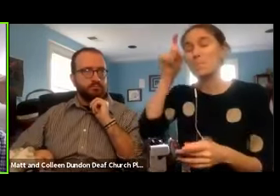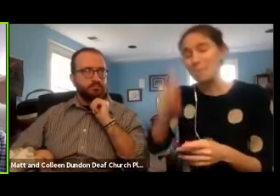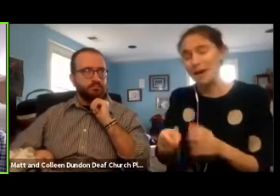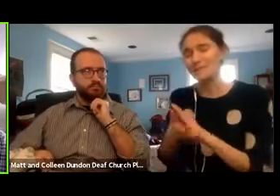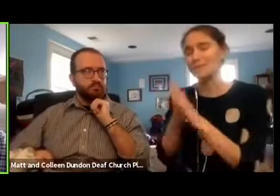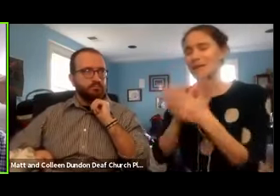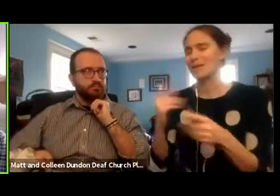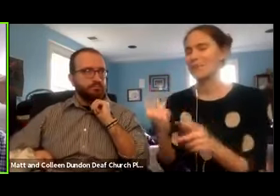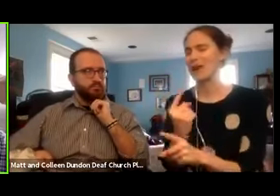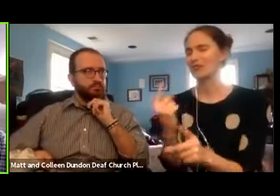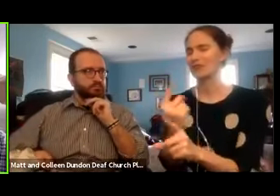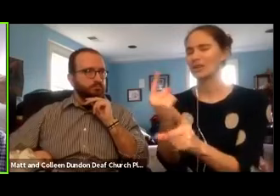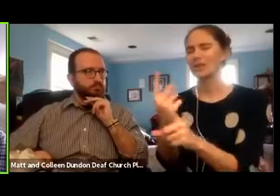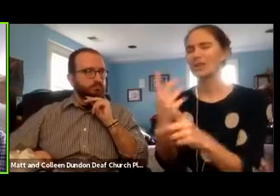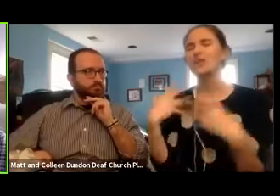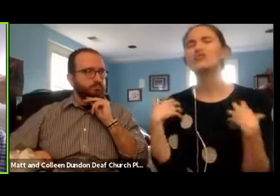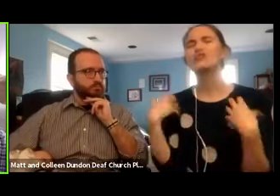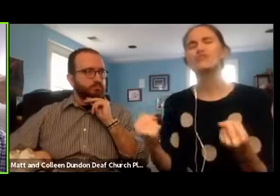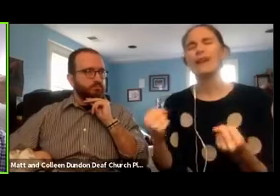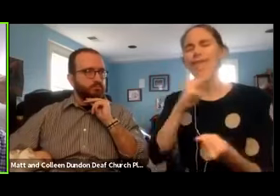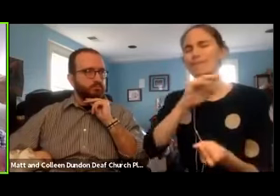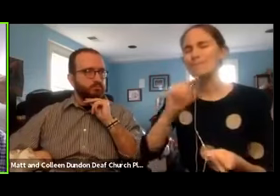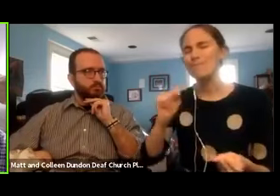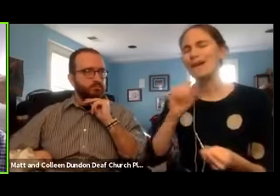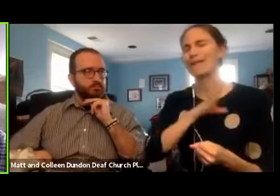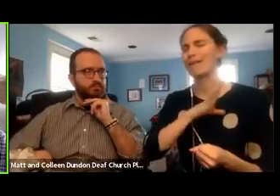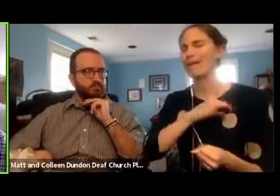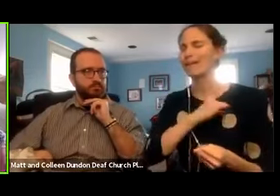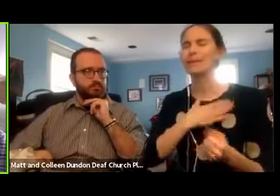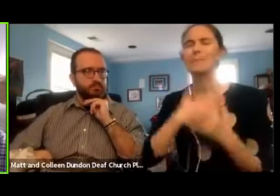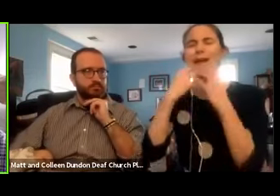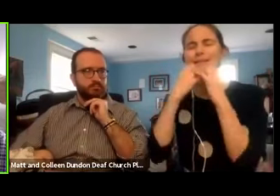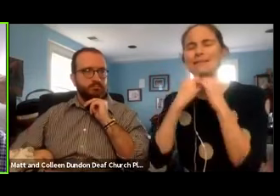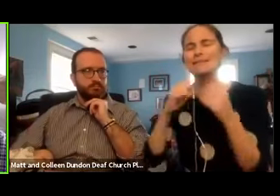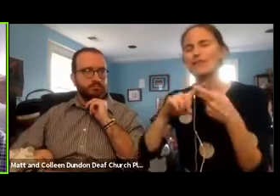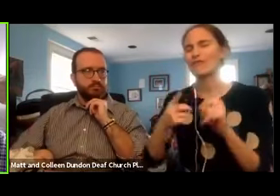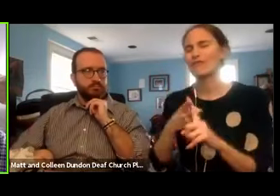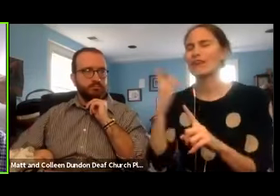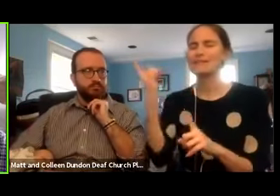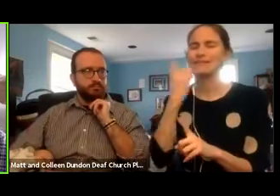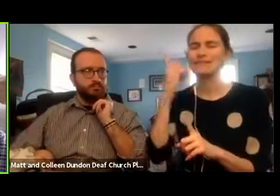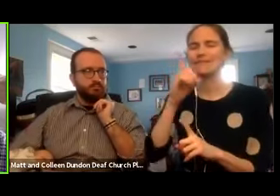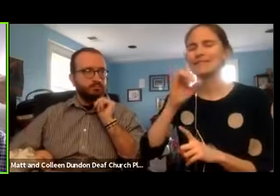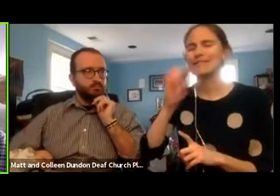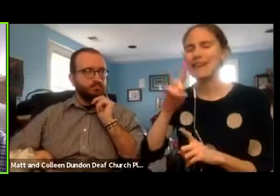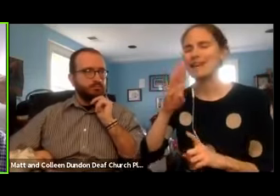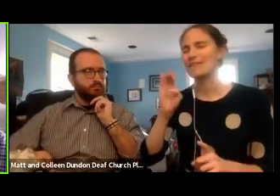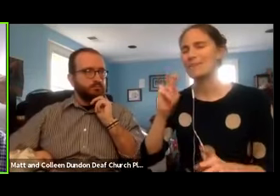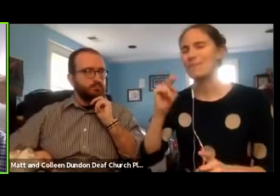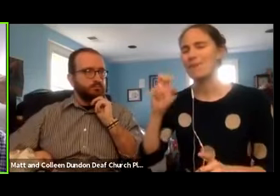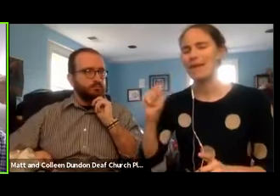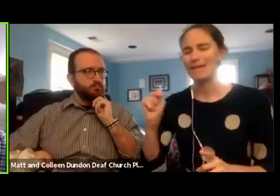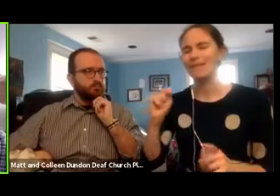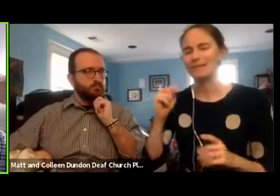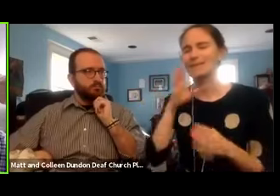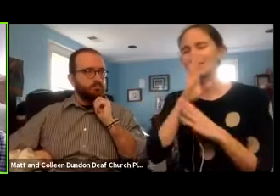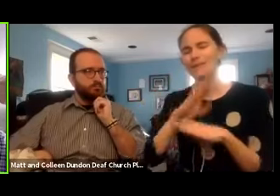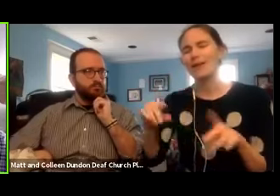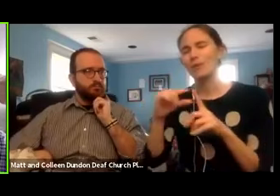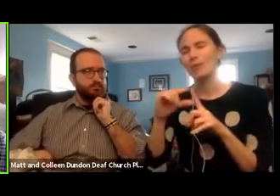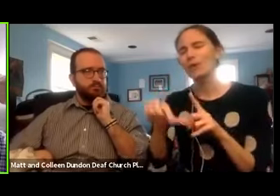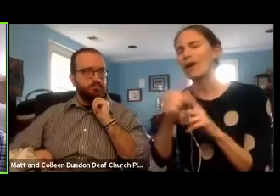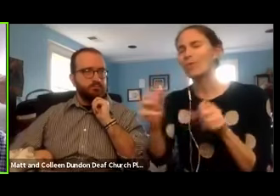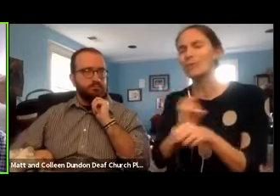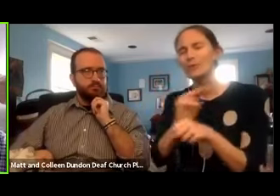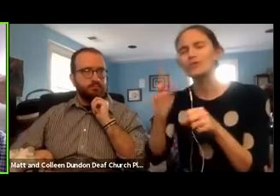Strengthen Matt and Colleen, my dear friend, my Bennett at Silent Word and other ministries that are reaching